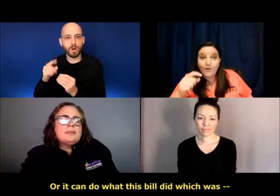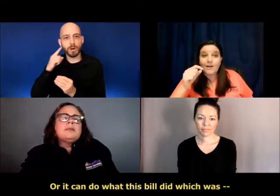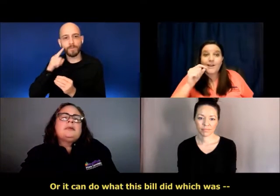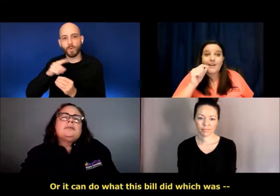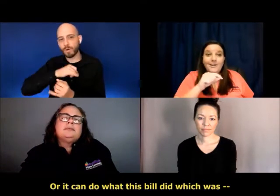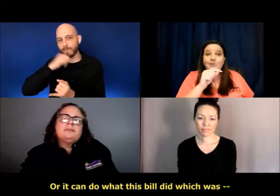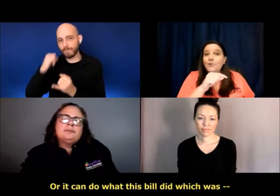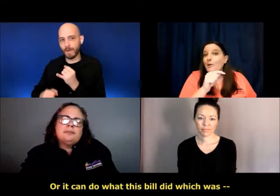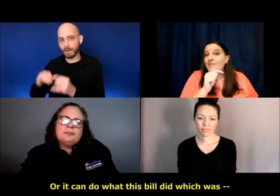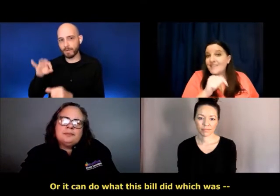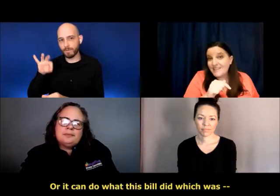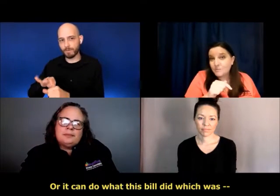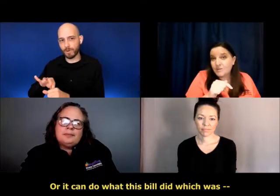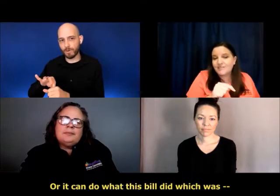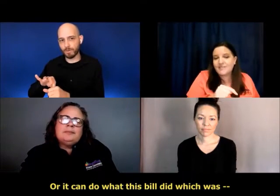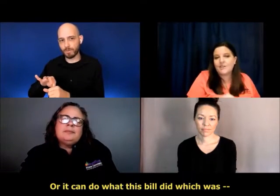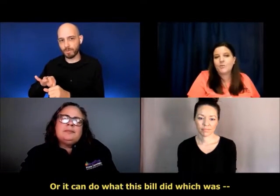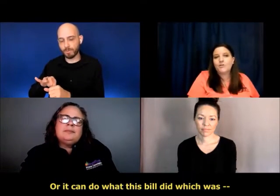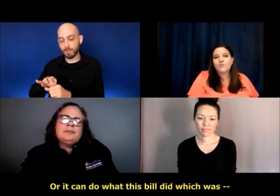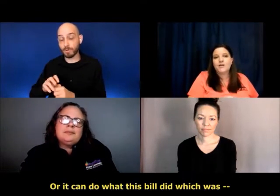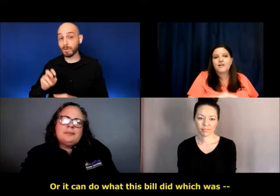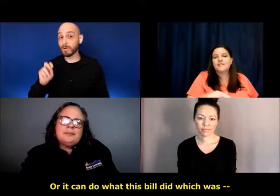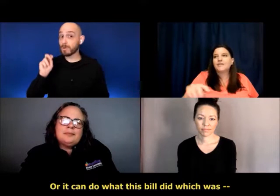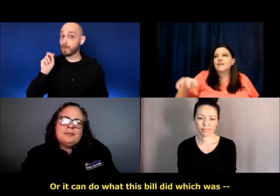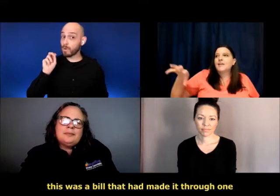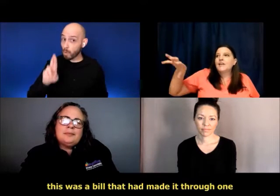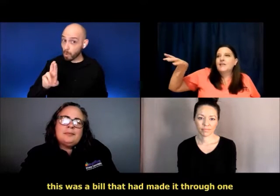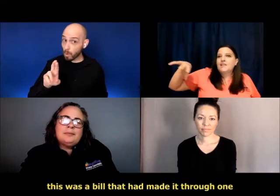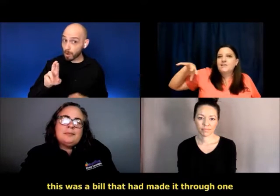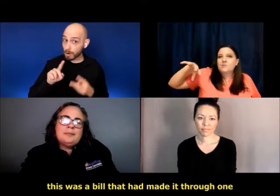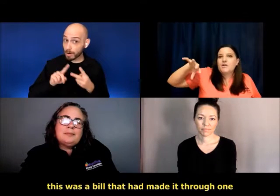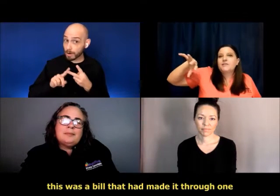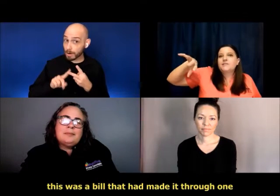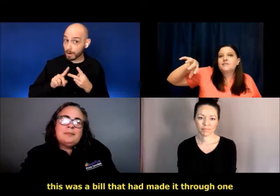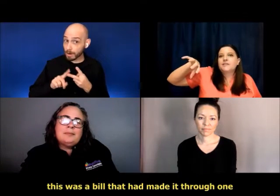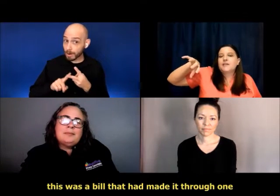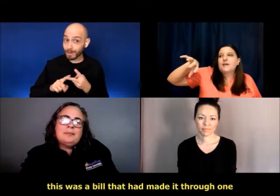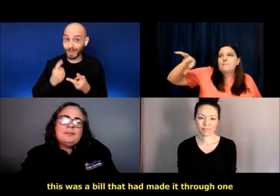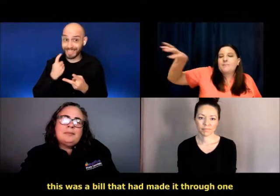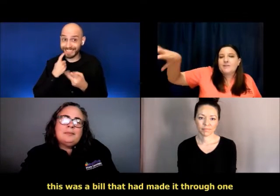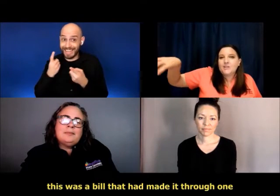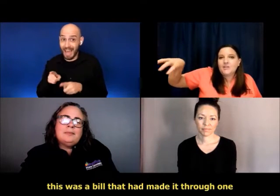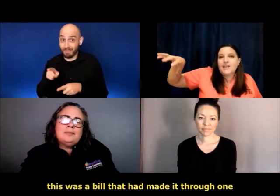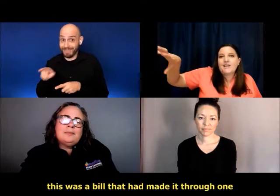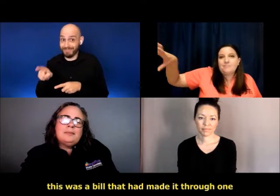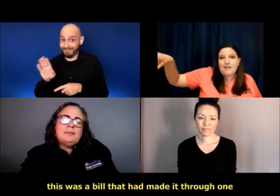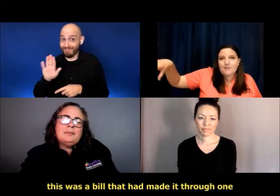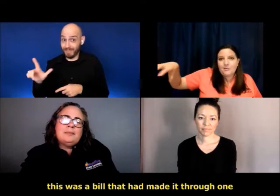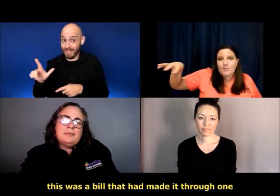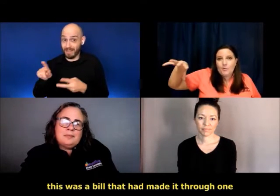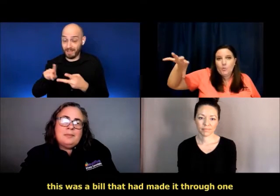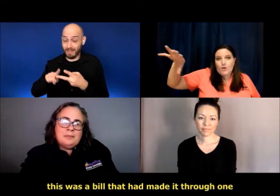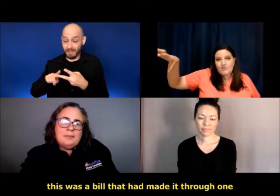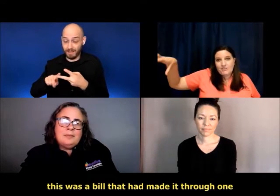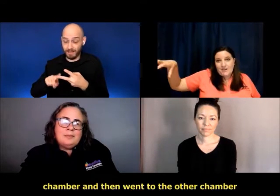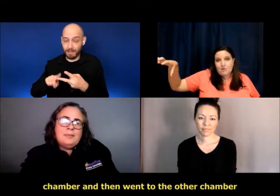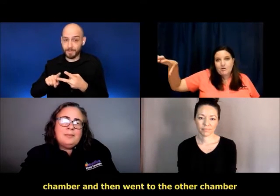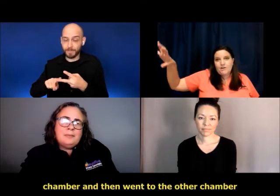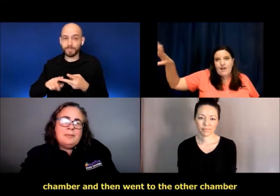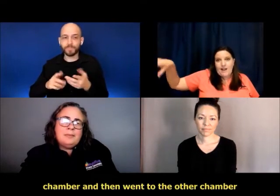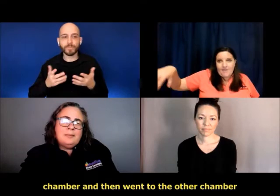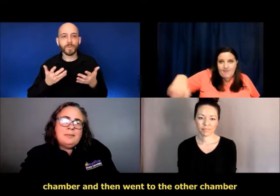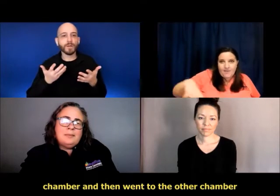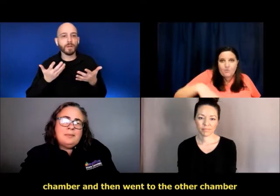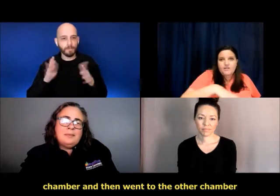Or it can do what this bill did, which was, this was a bill that had made it through one